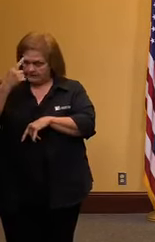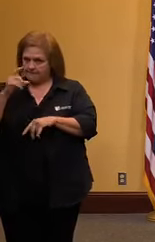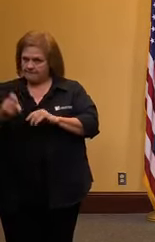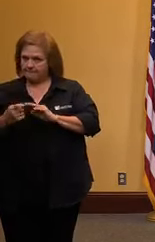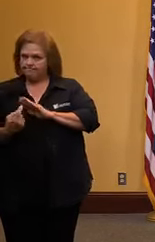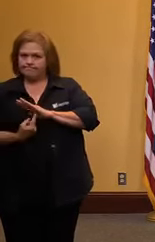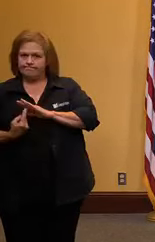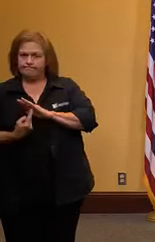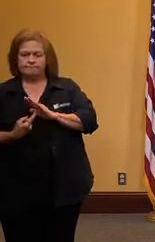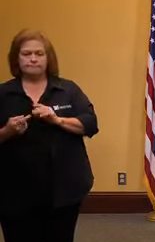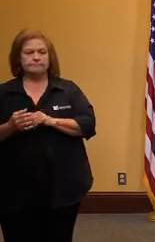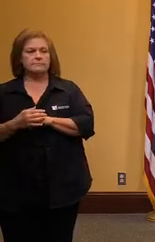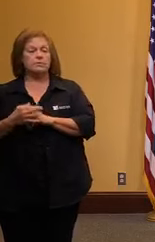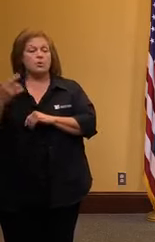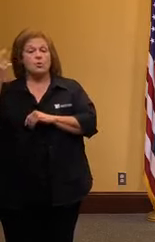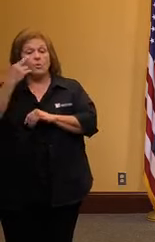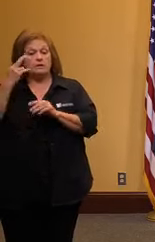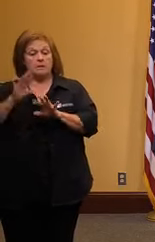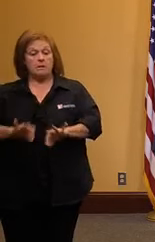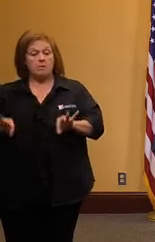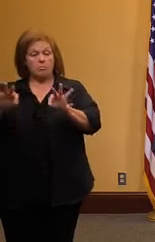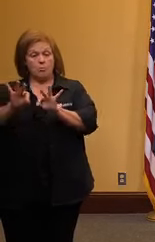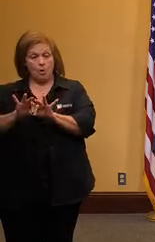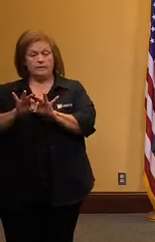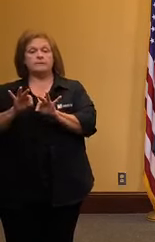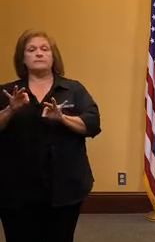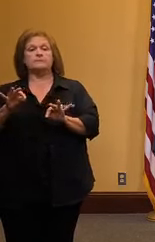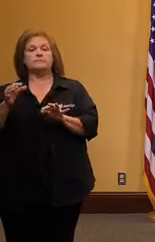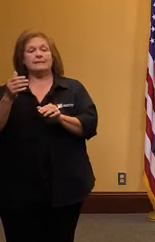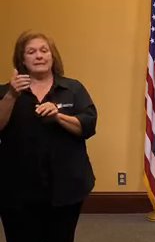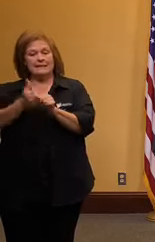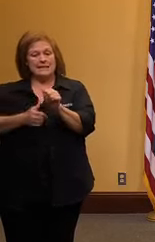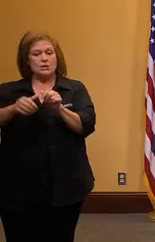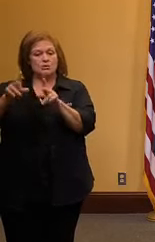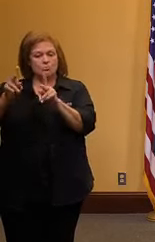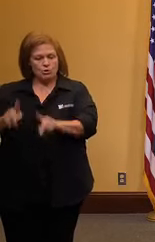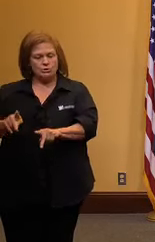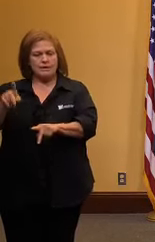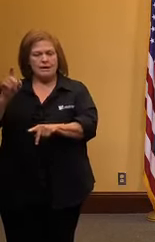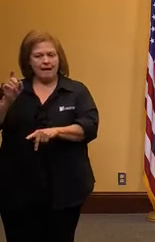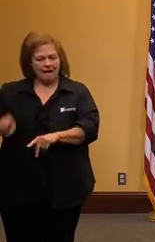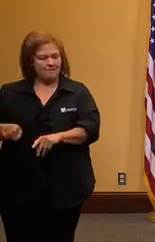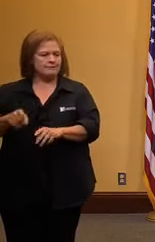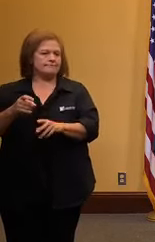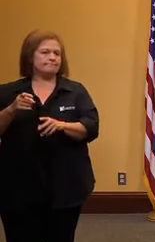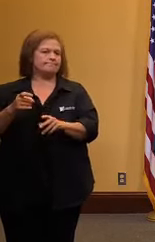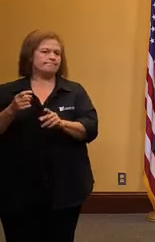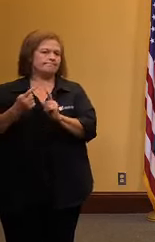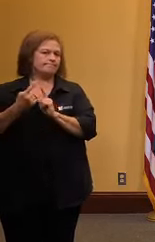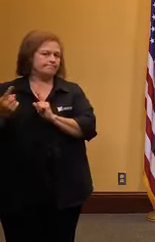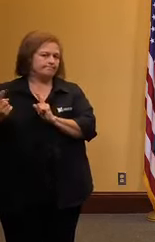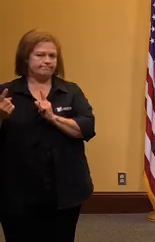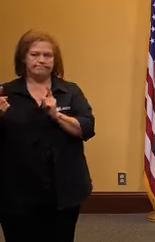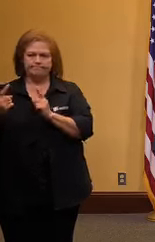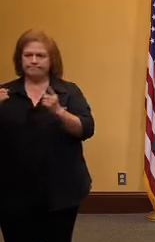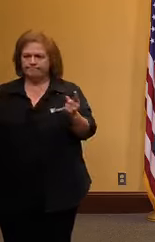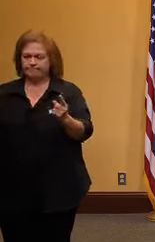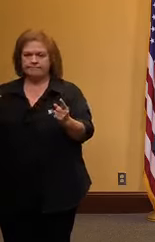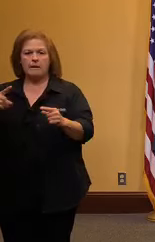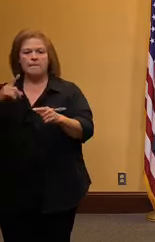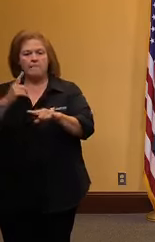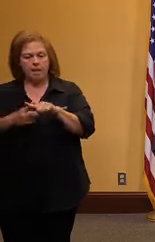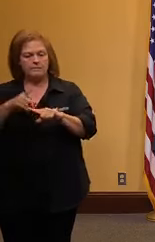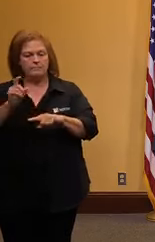this is why it is so important that everyone will have to continue to social distance and wear face coverings in